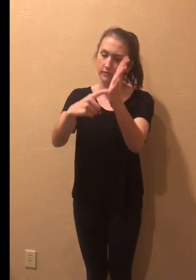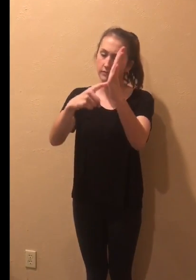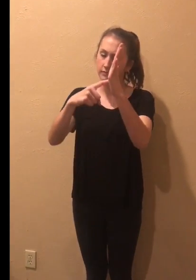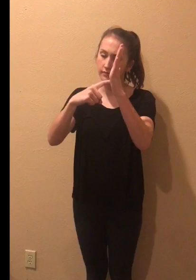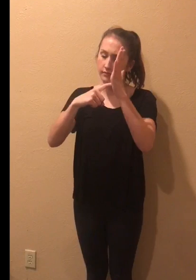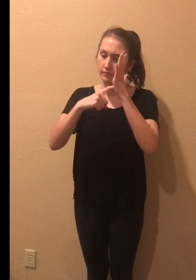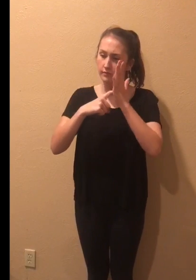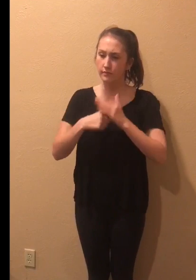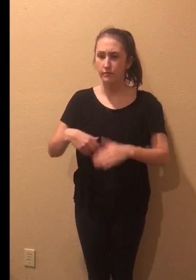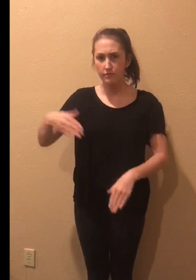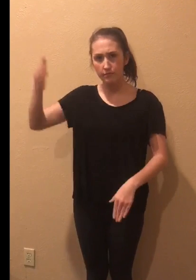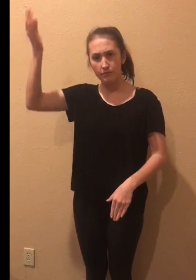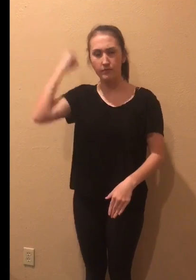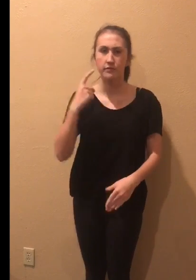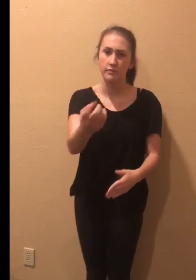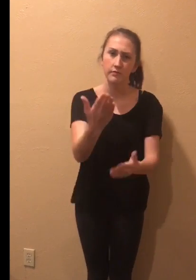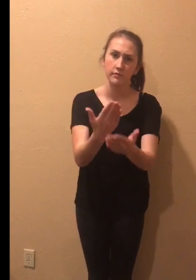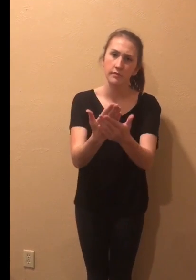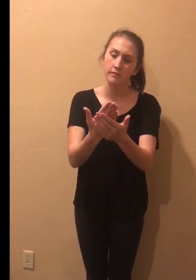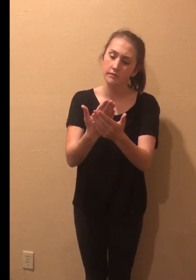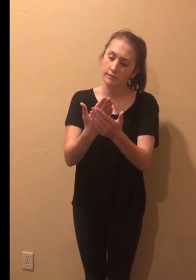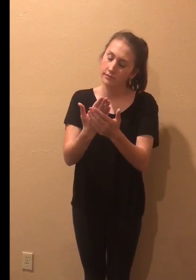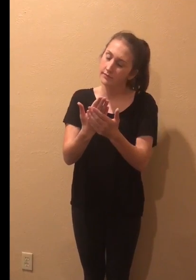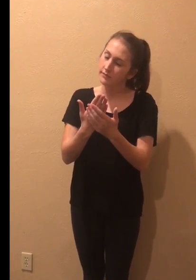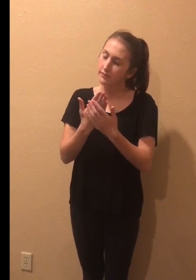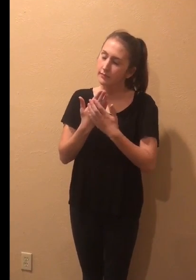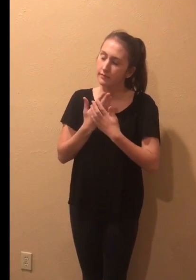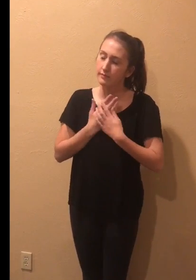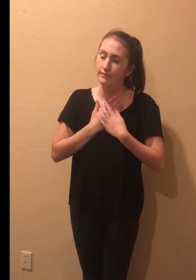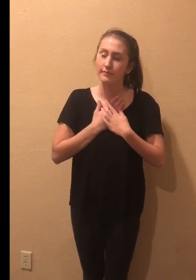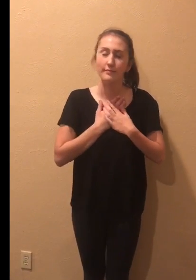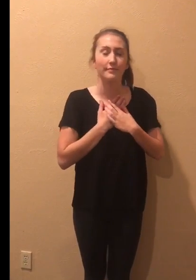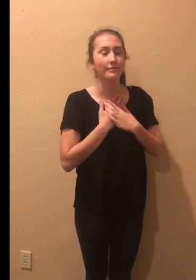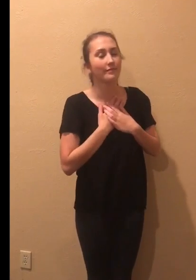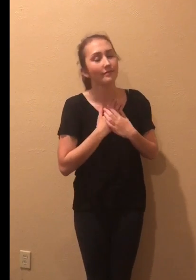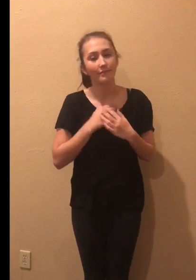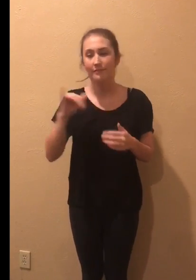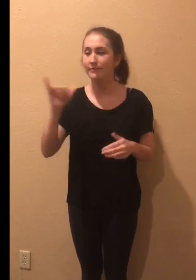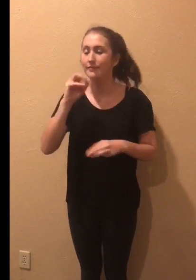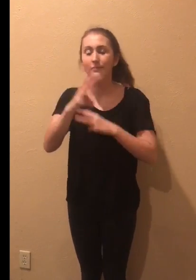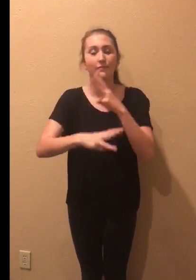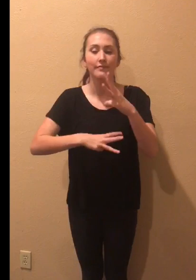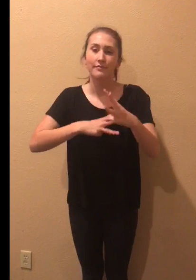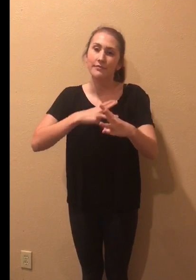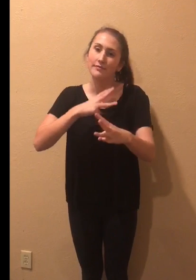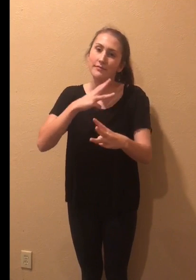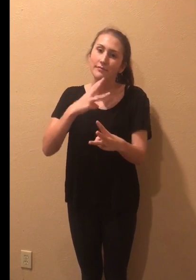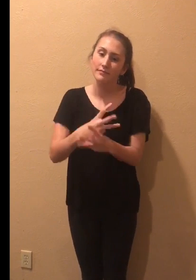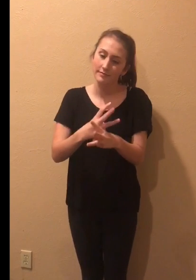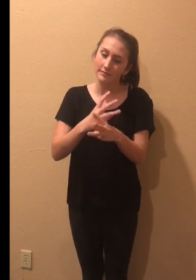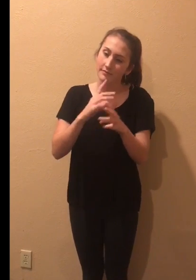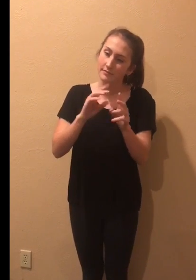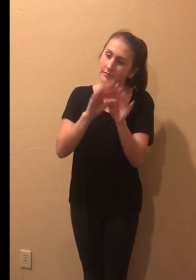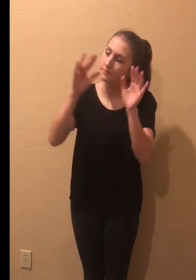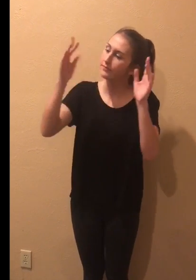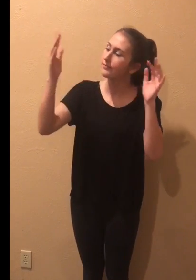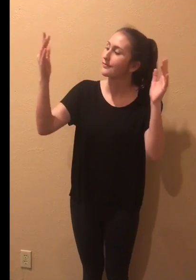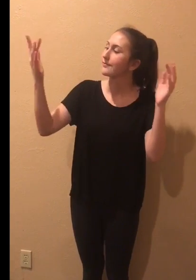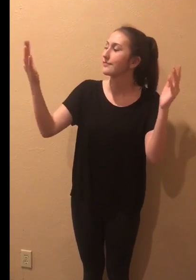some kind of sign And when you were mine The world seemed to fall